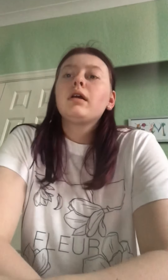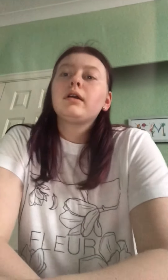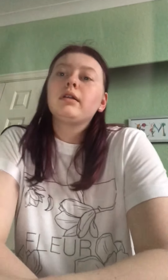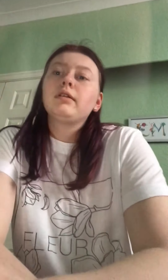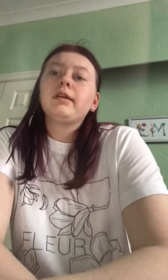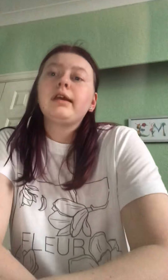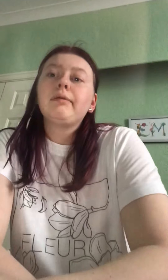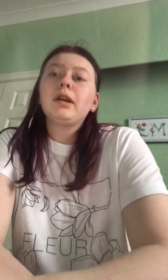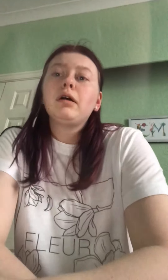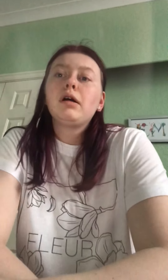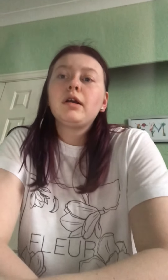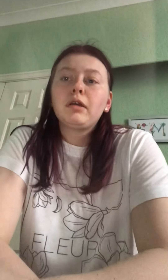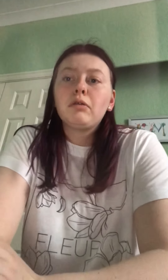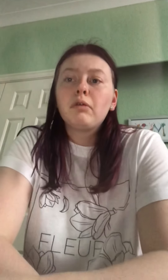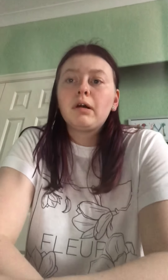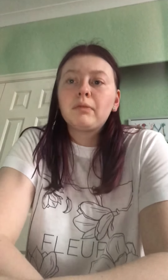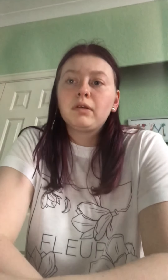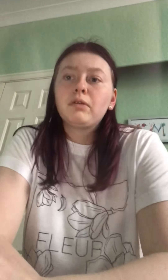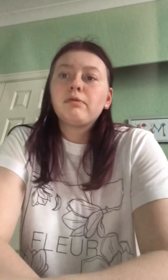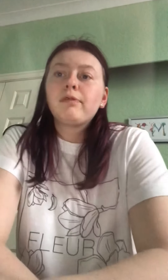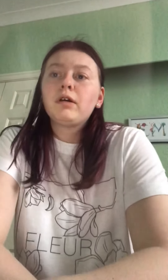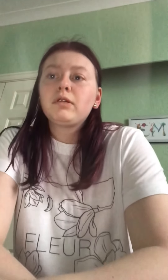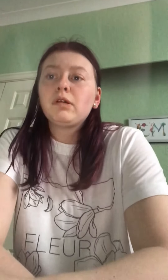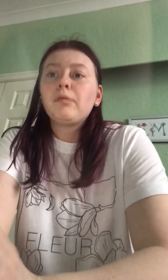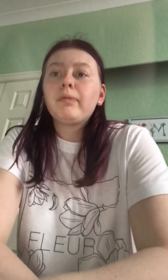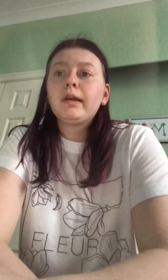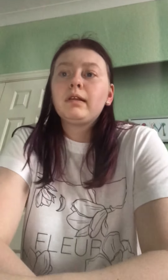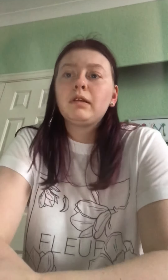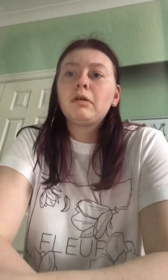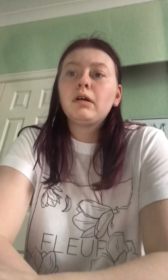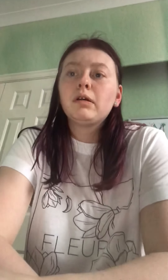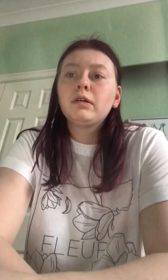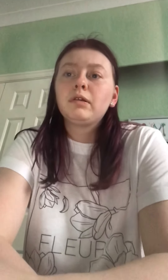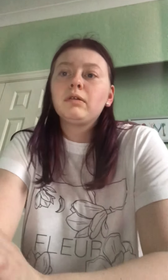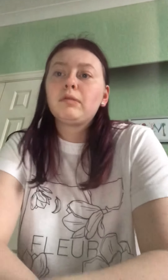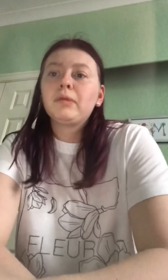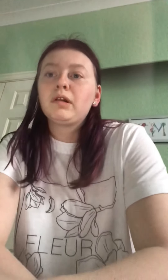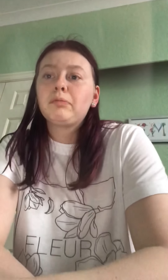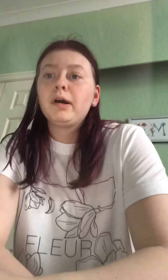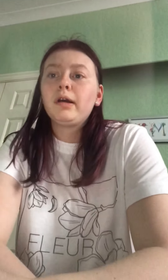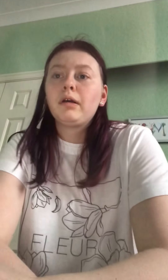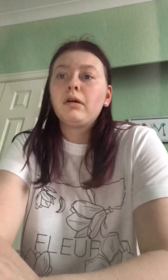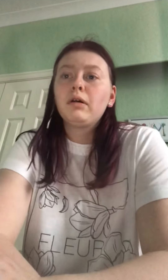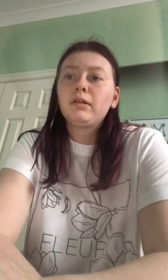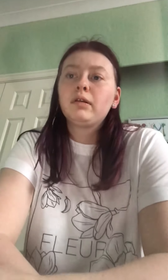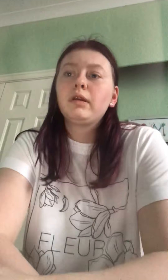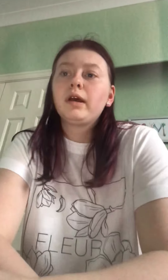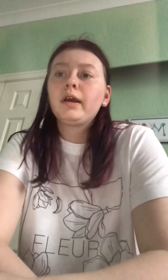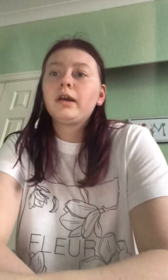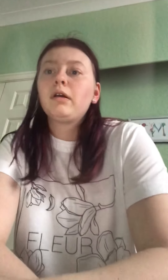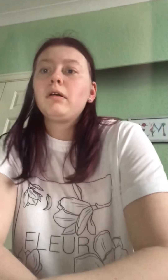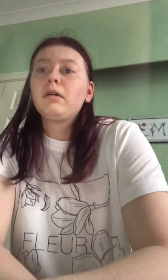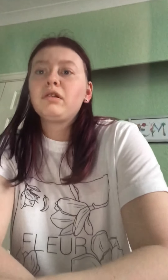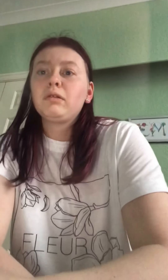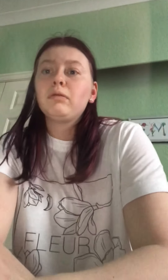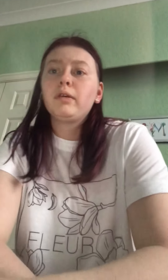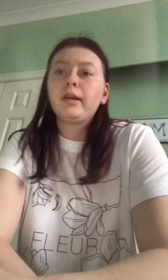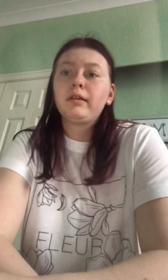Can't even argue, I'm too fucked up, it's too hard to smush my heart in like a cartoon, there's